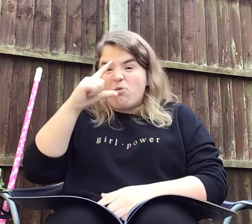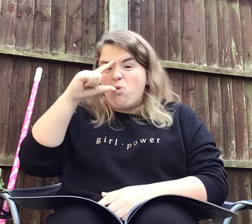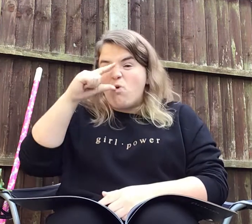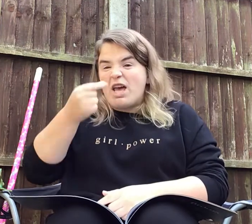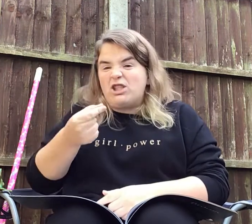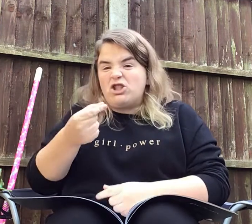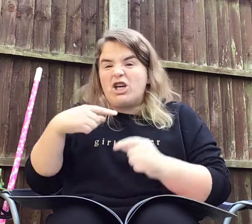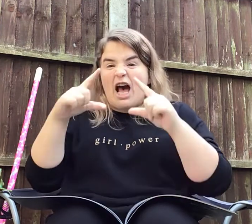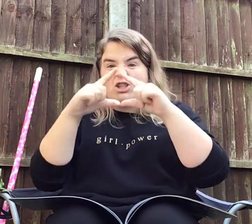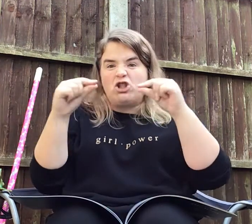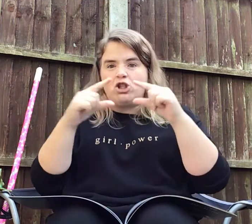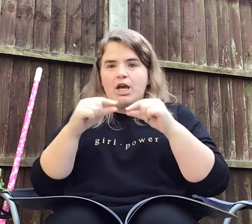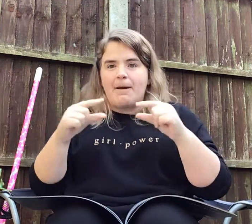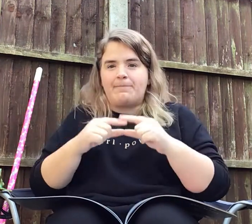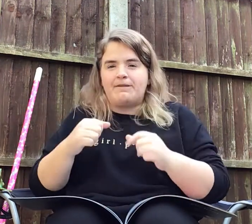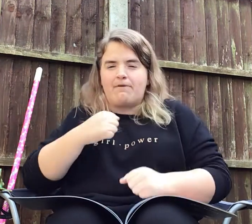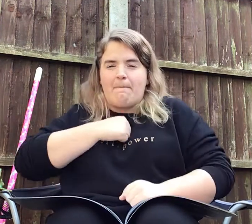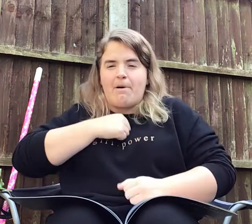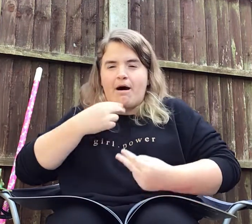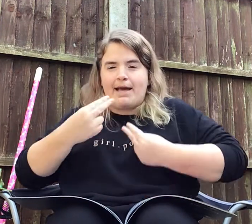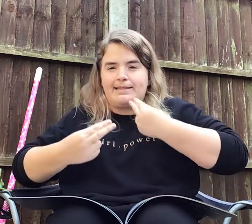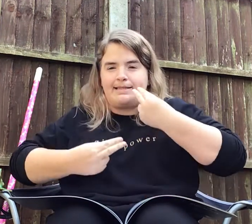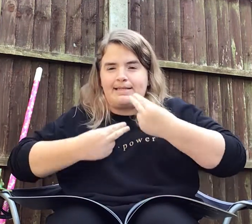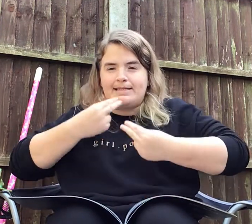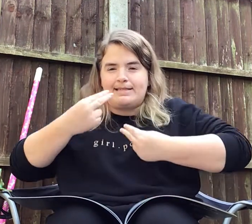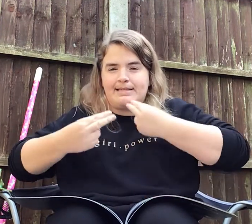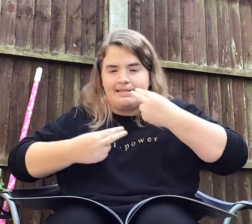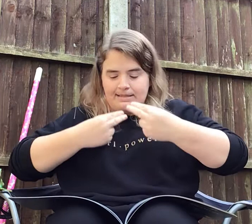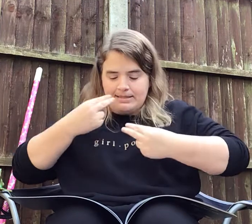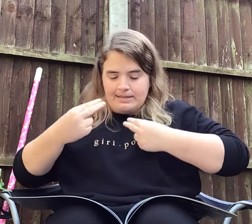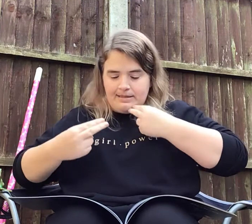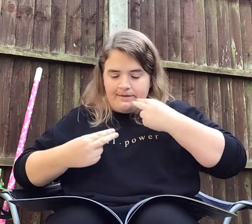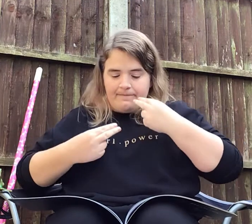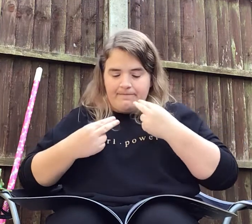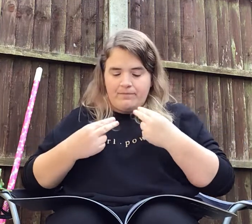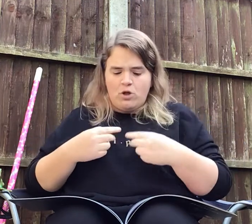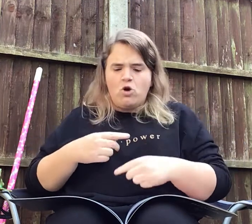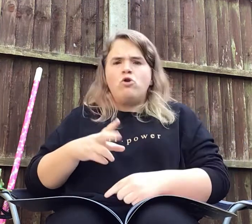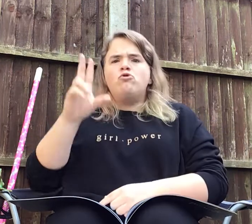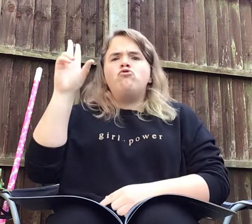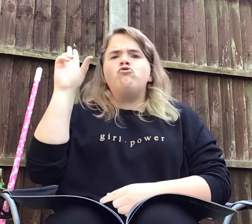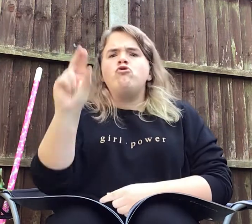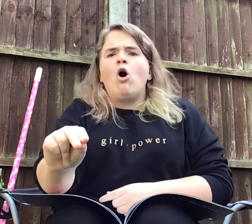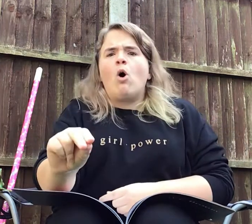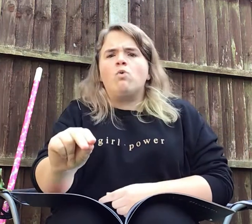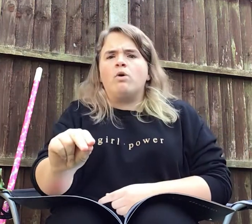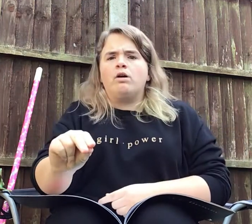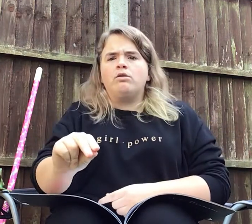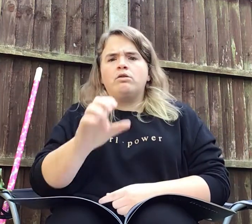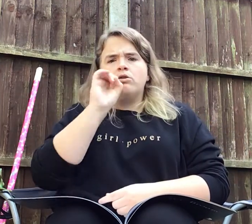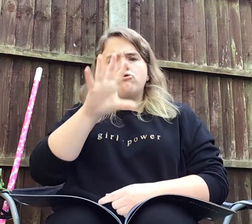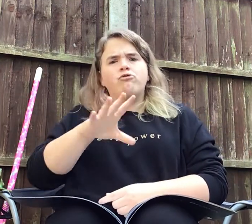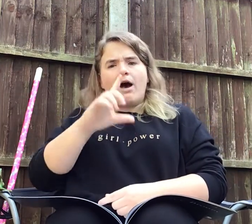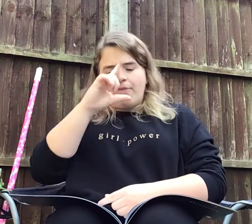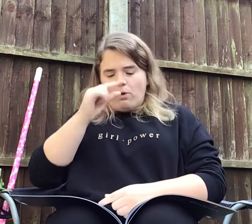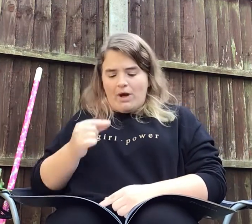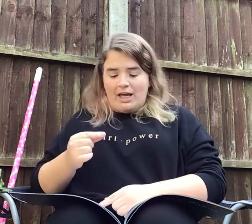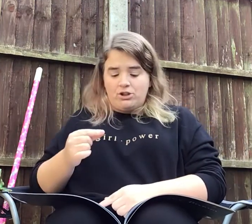witch and chips for my tea. No! cried the witch,